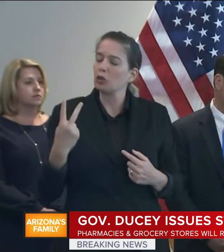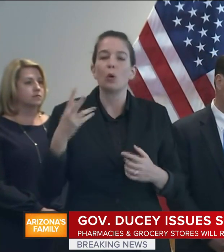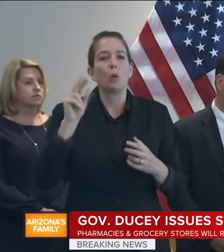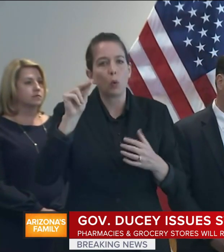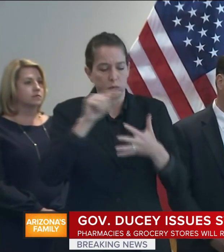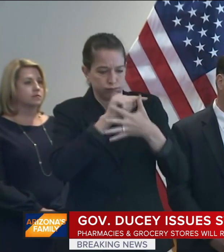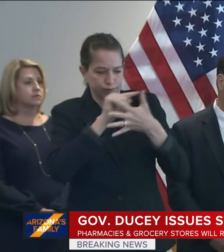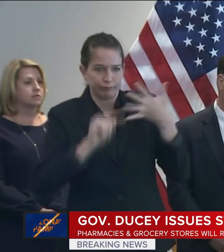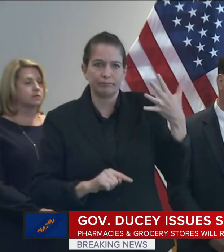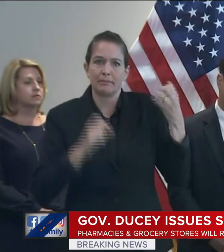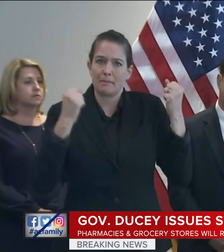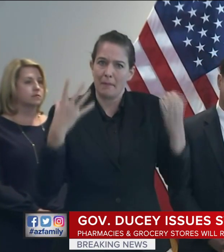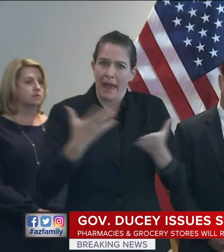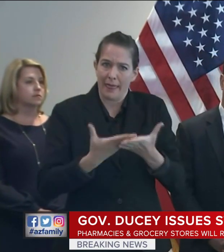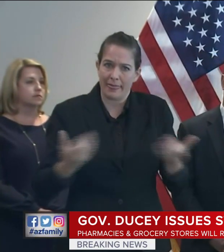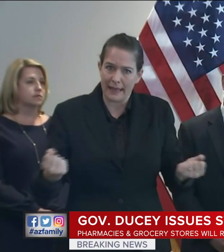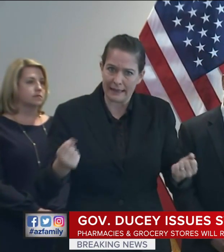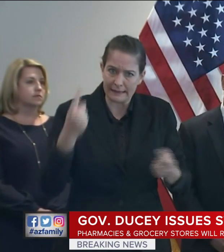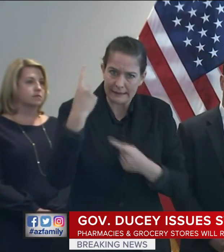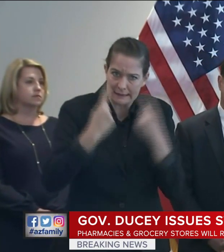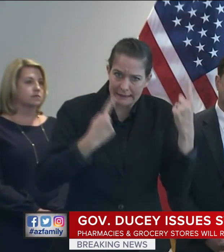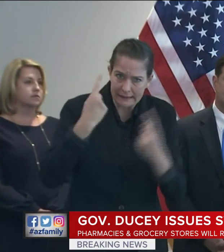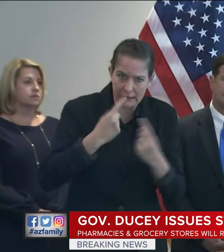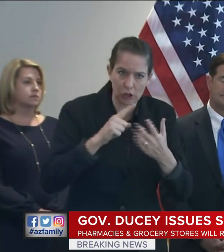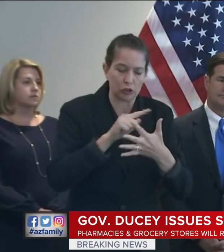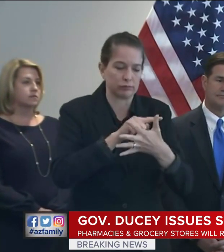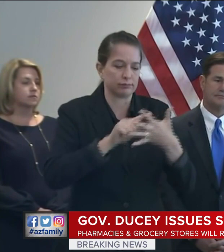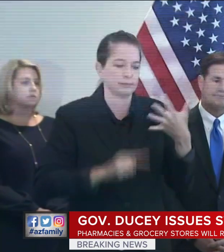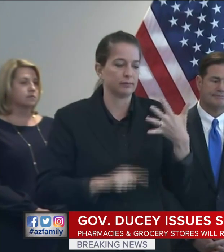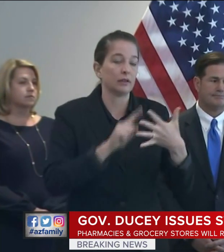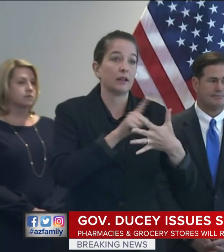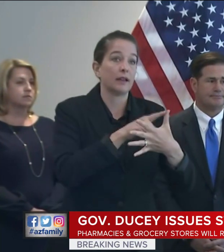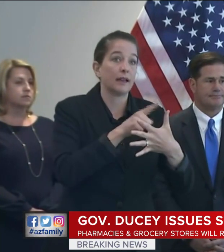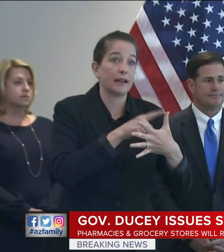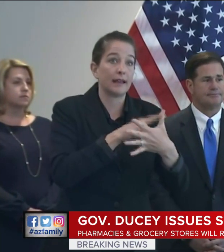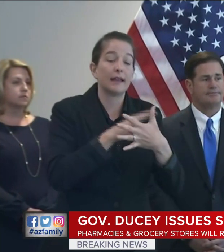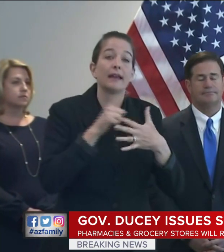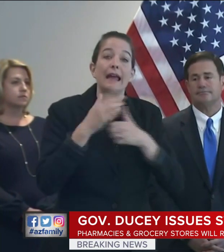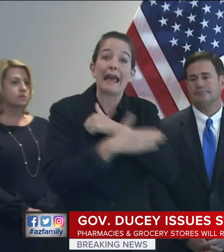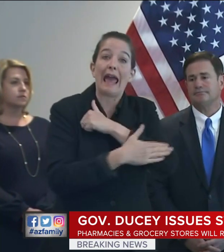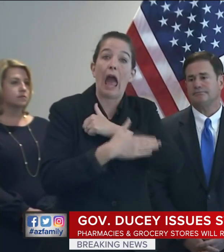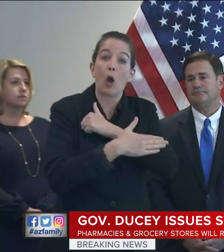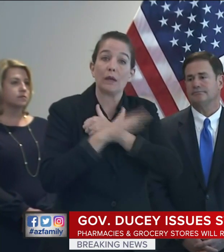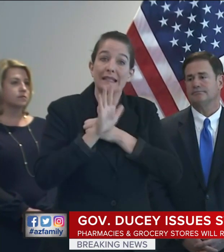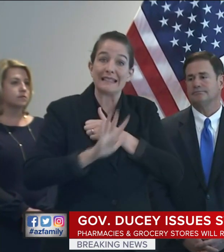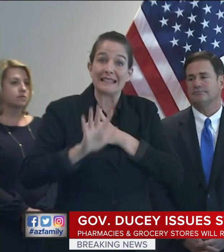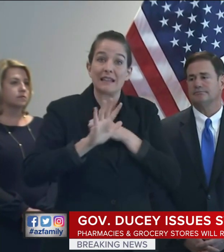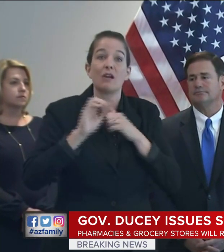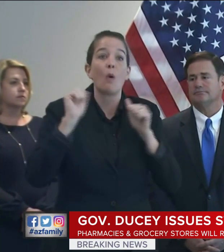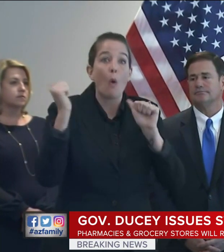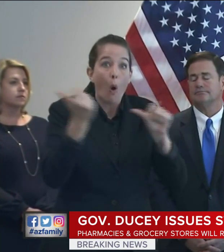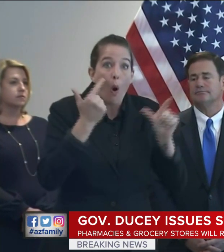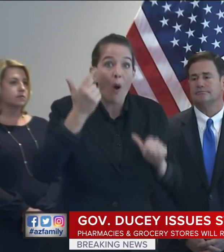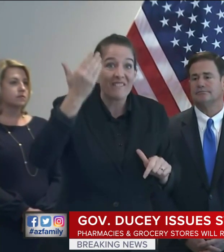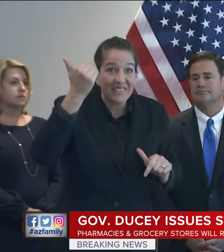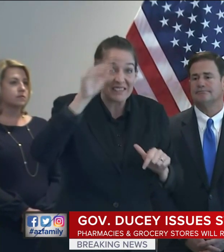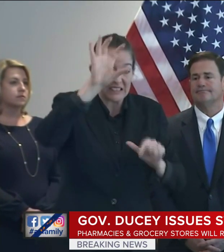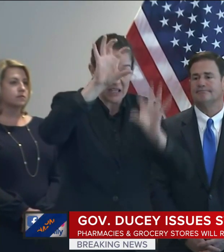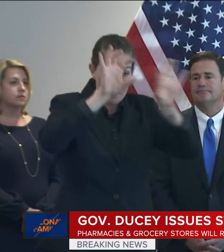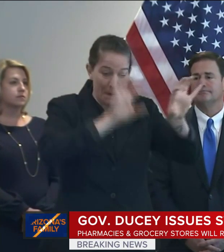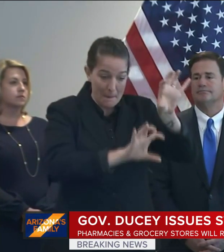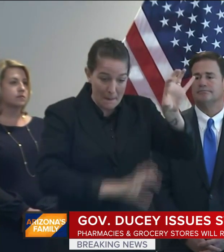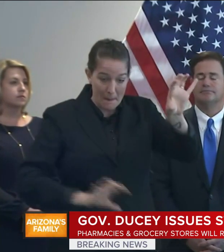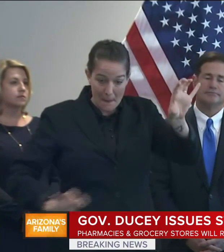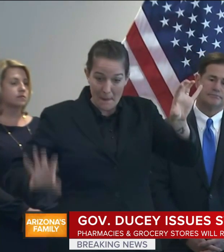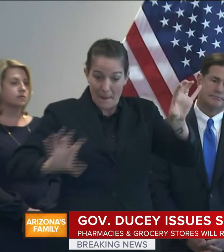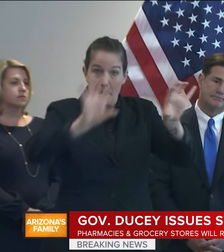care system. So in addition to the numbers and the number of counties, we did hit all 15 counties. We are widespread in Arizona.